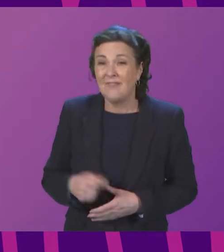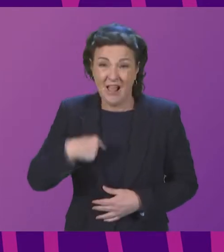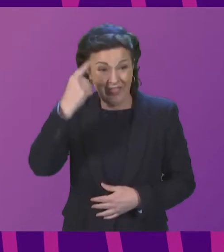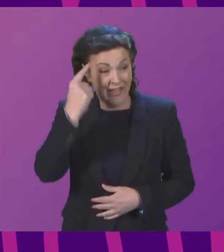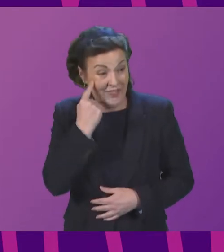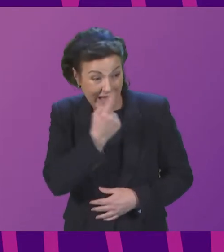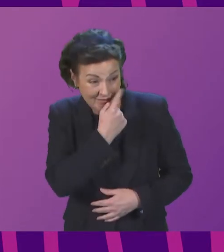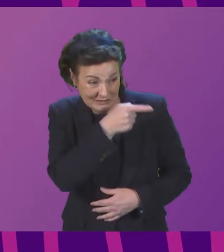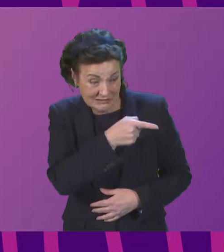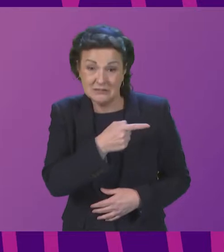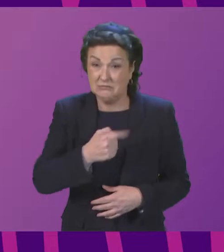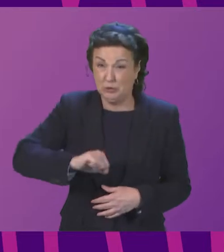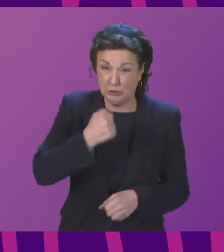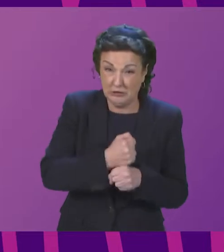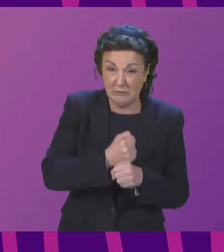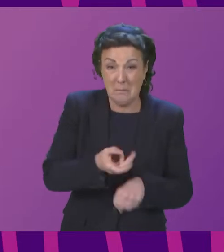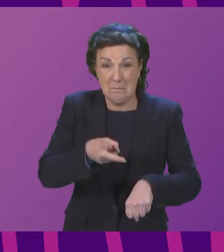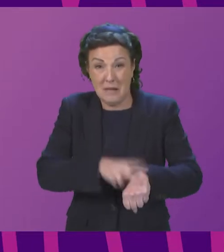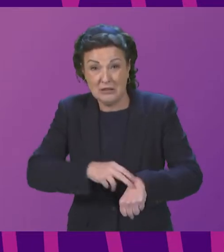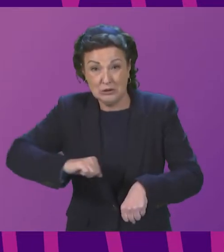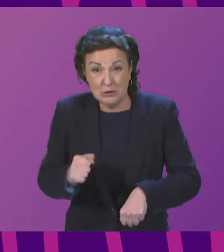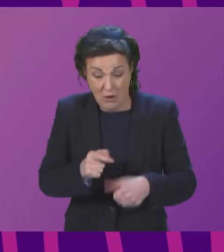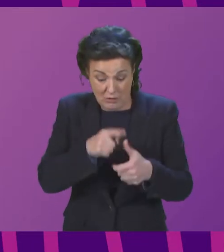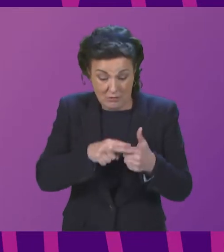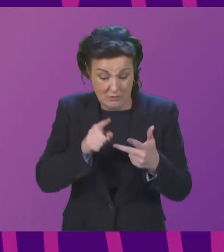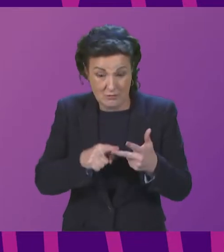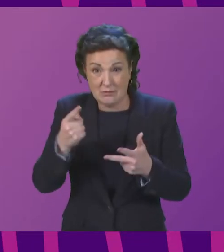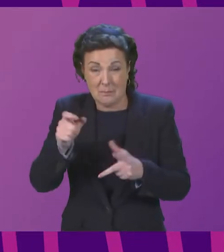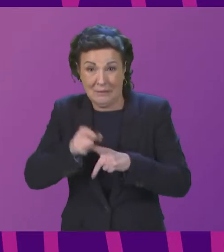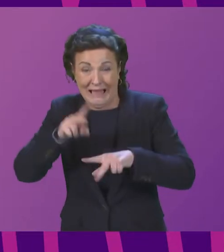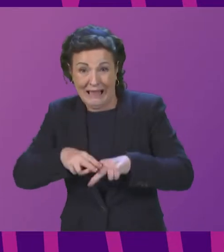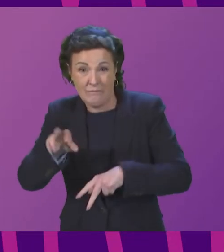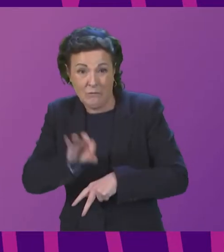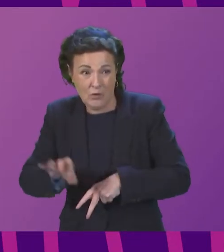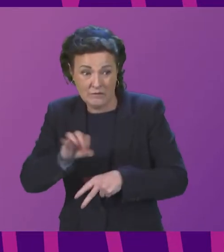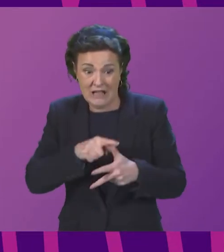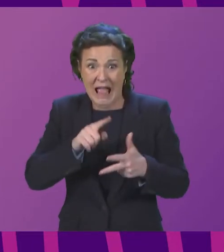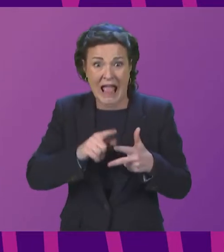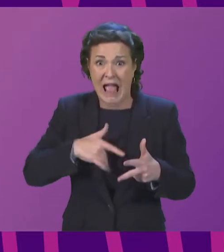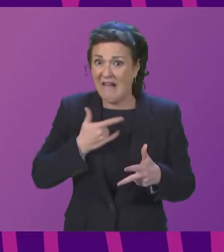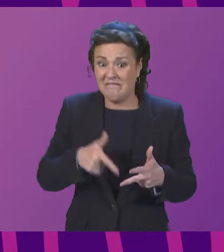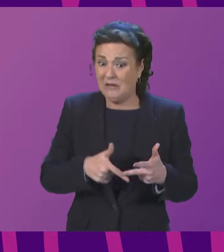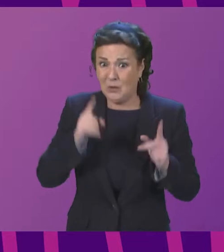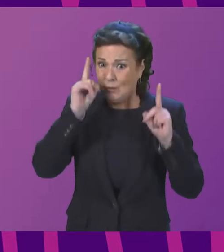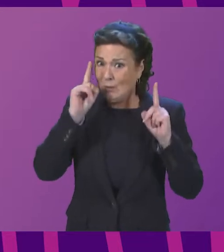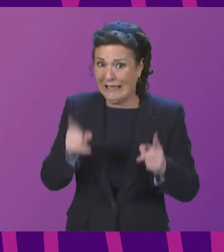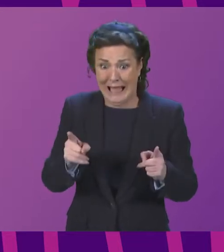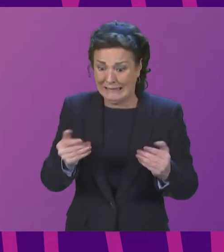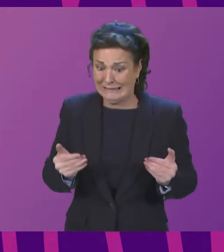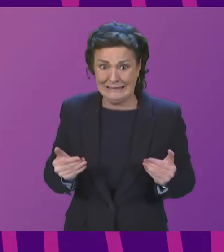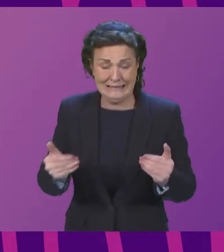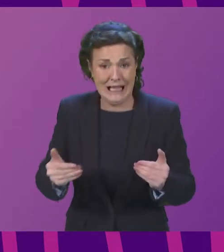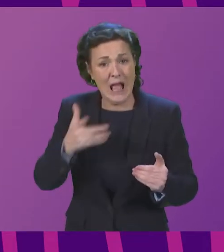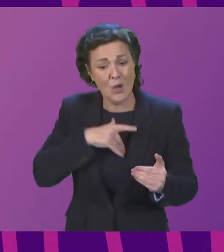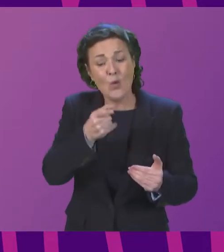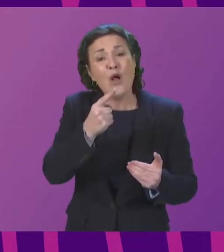Scotland, the Crown Office and the Procurator Fiscal, I don't know if you could take this petition any further. So I would like to close it under Rule 15.7